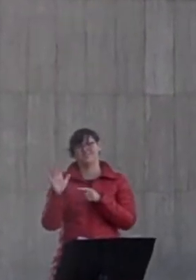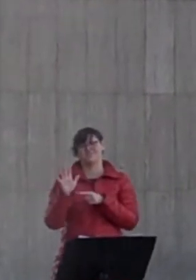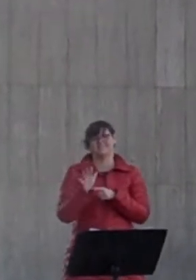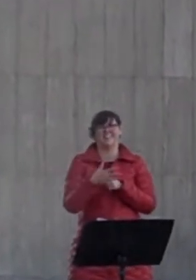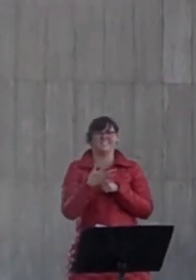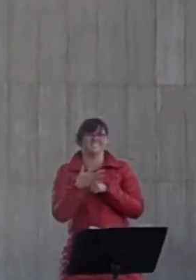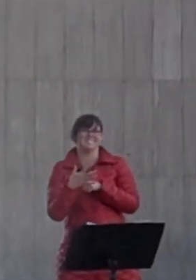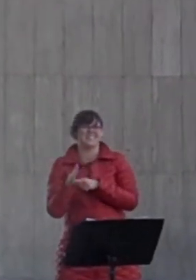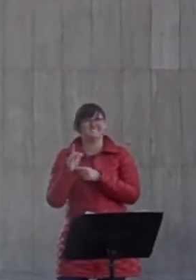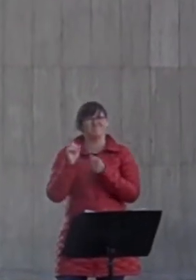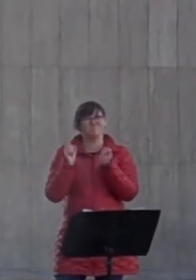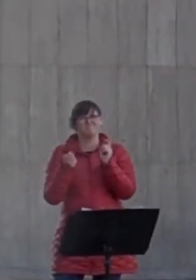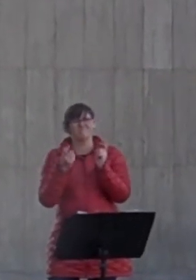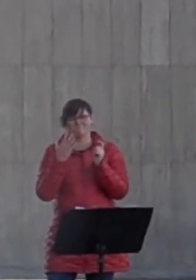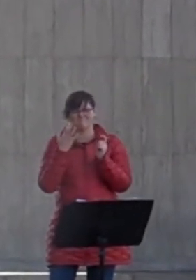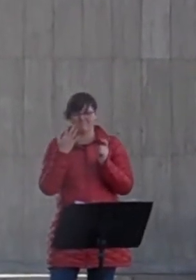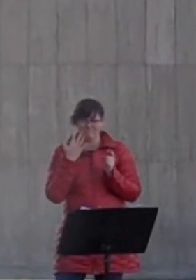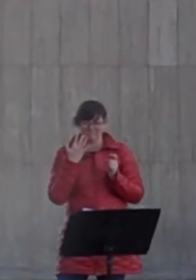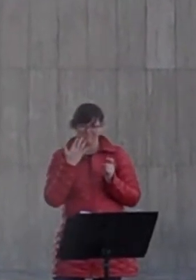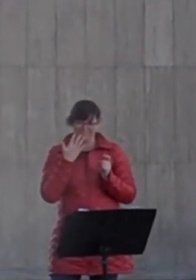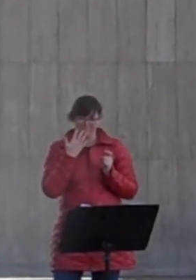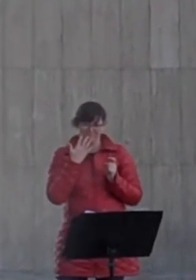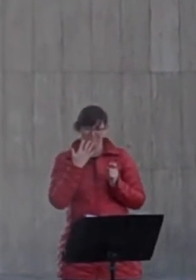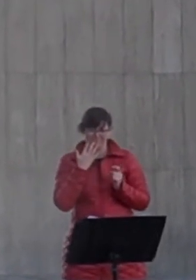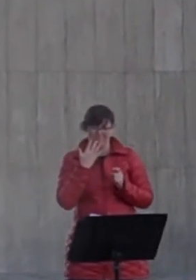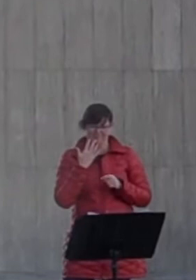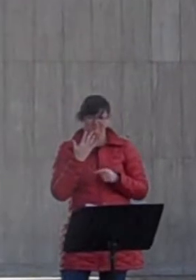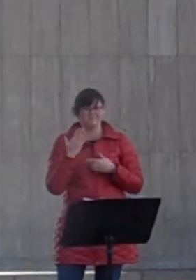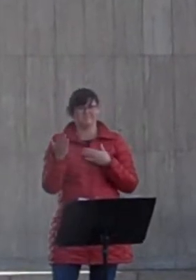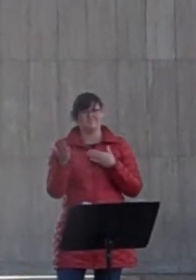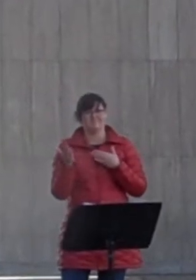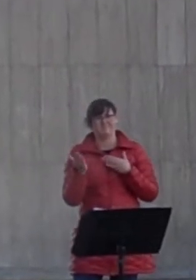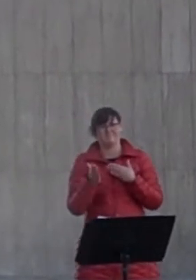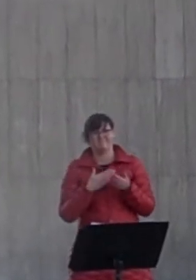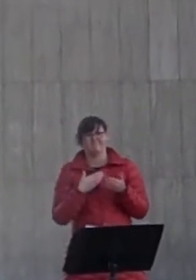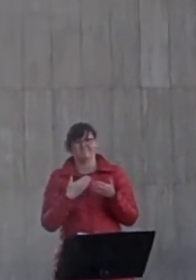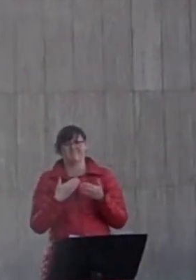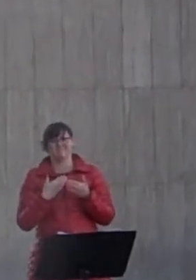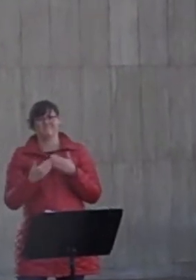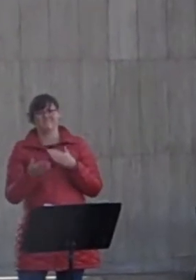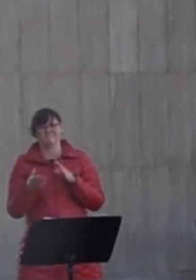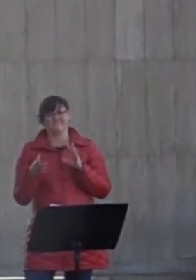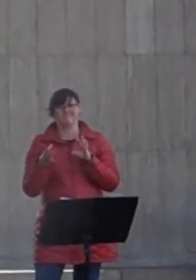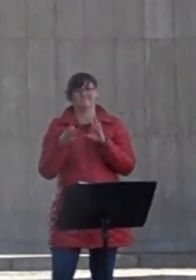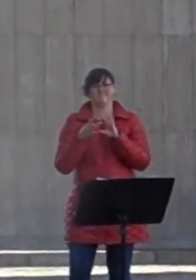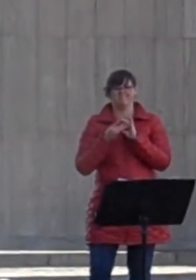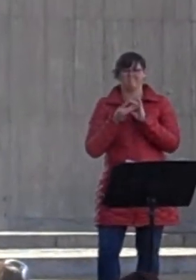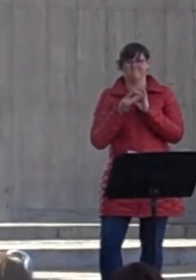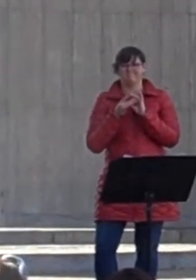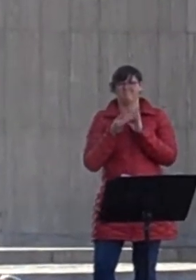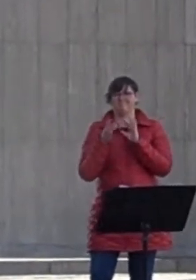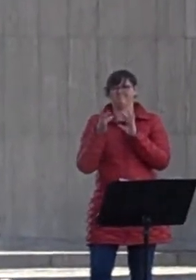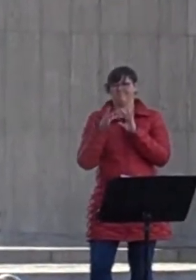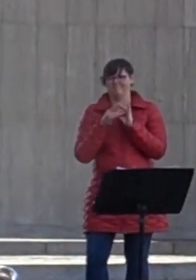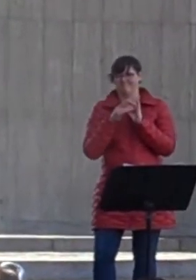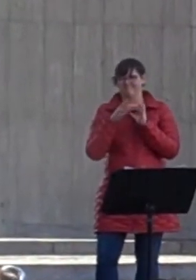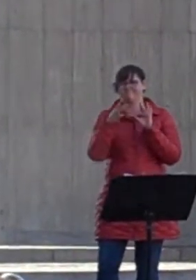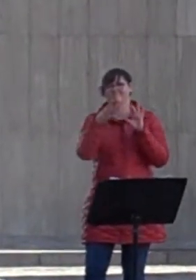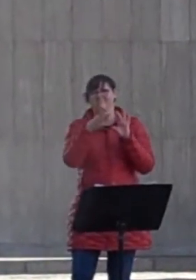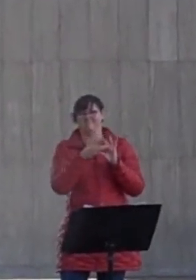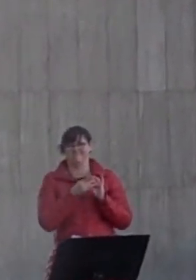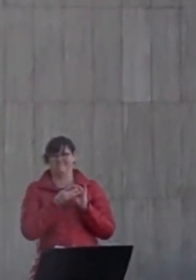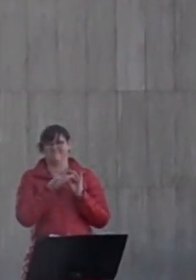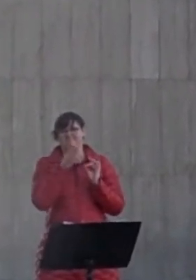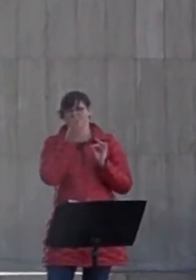They will bind you with love that is graceful and green as a